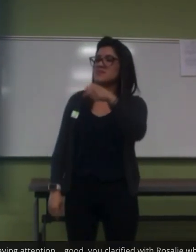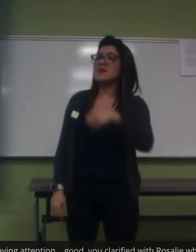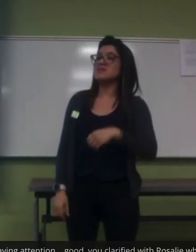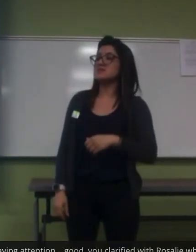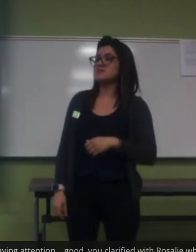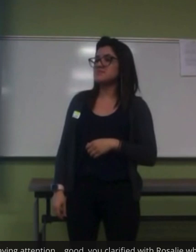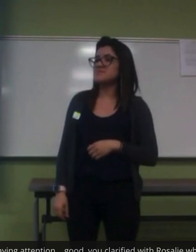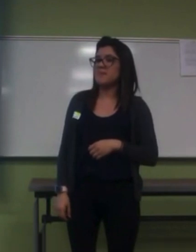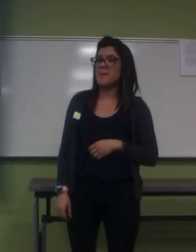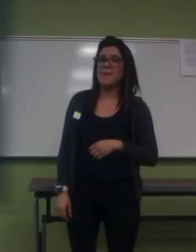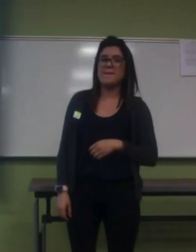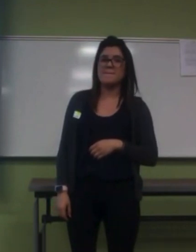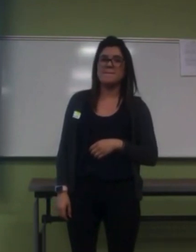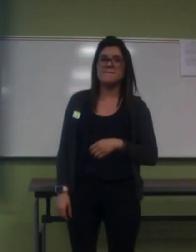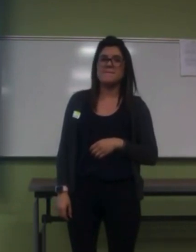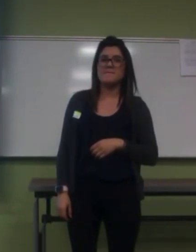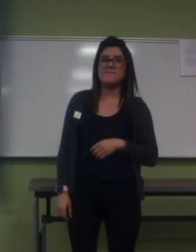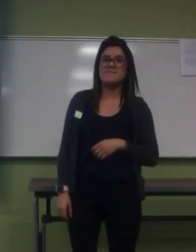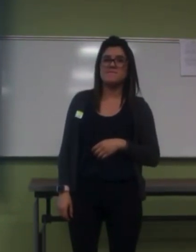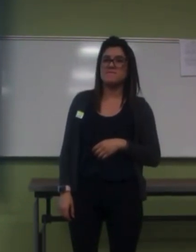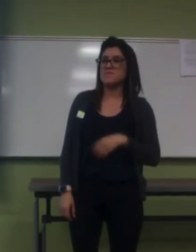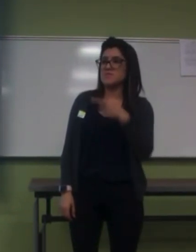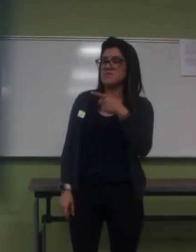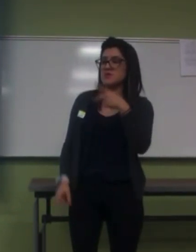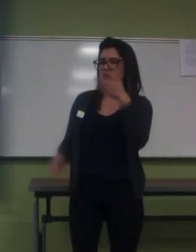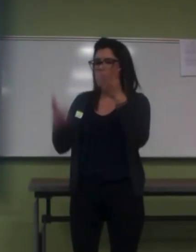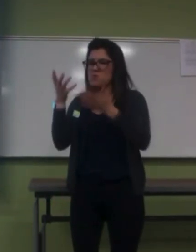Which one do you think describes you?